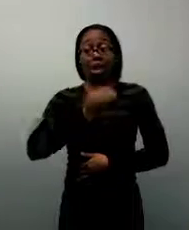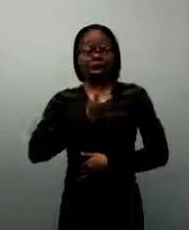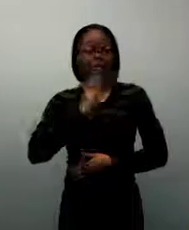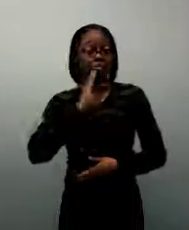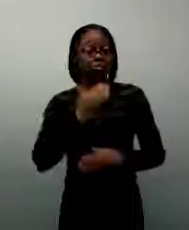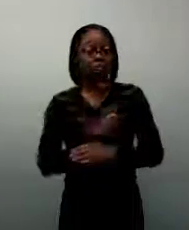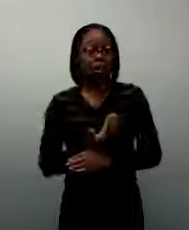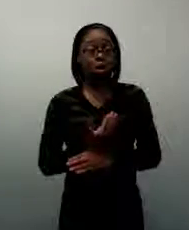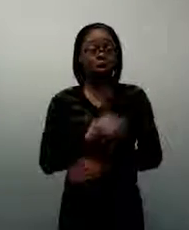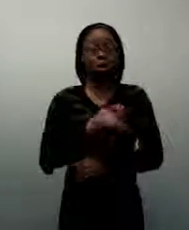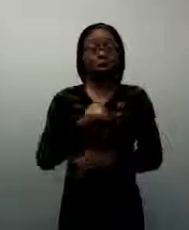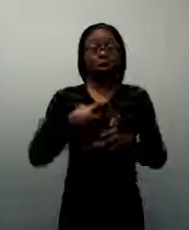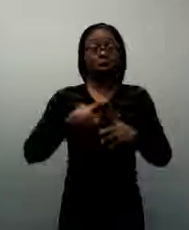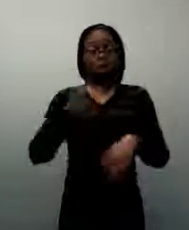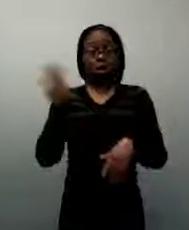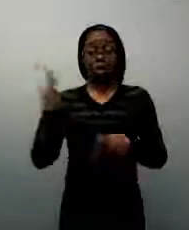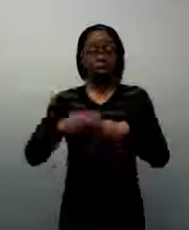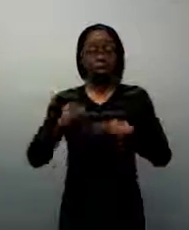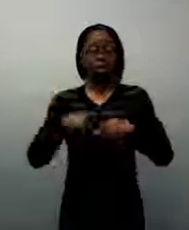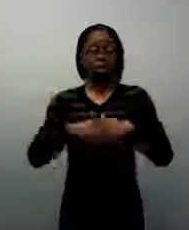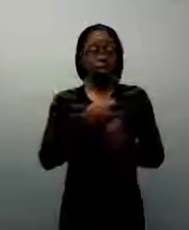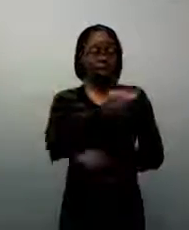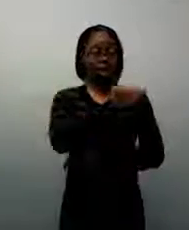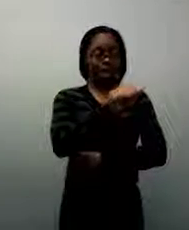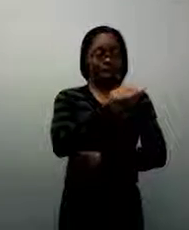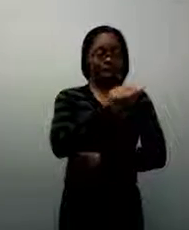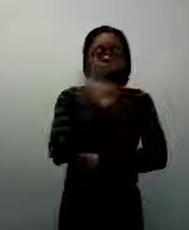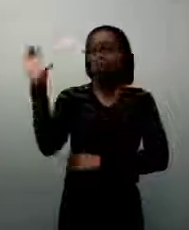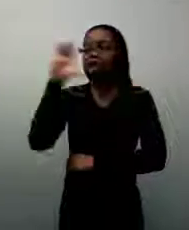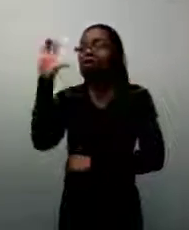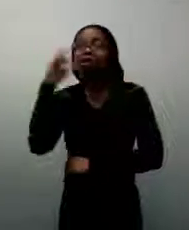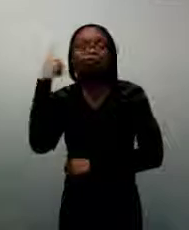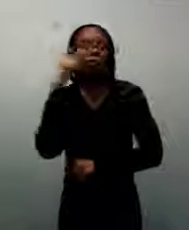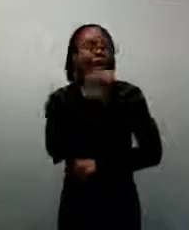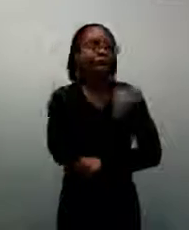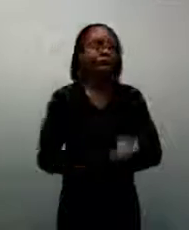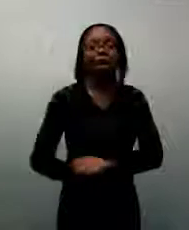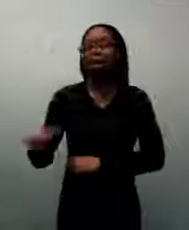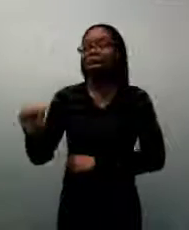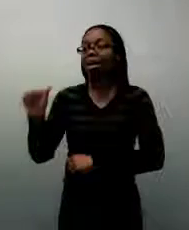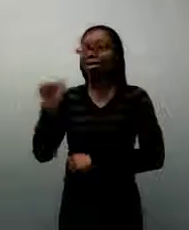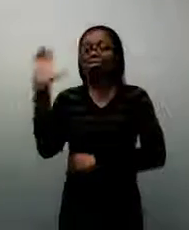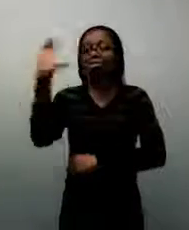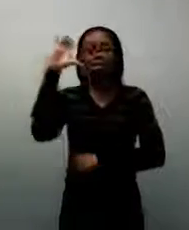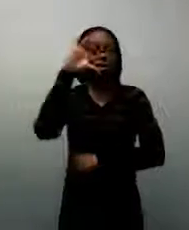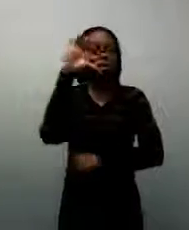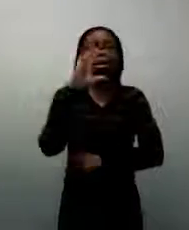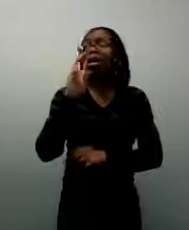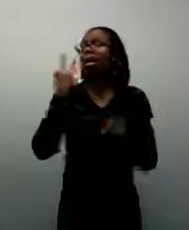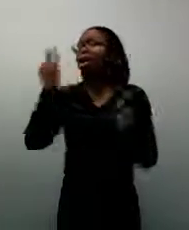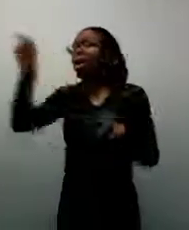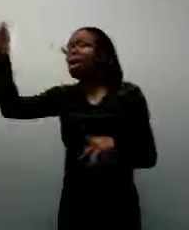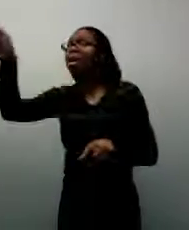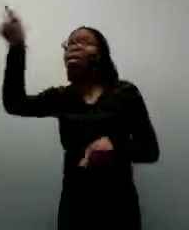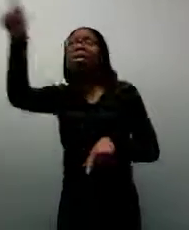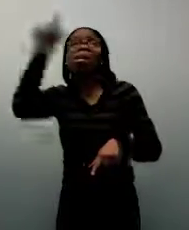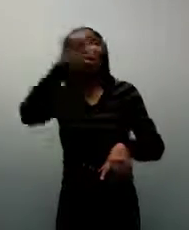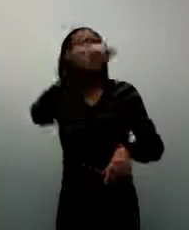looks for A's everywhere that we go. And we'll point them out to us even if it's on the top of a 20-story building and